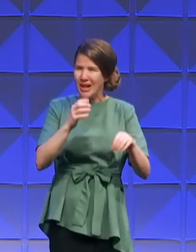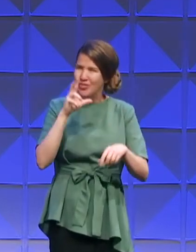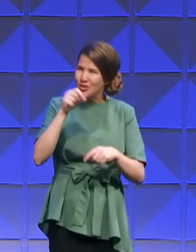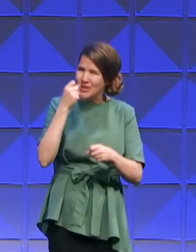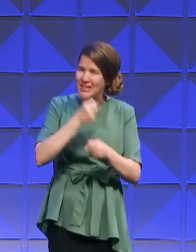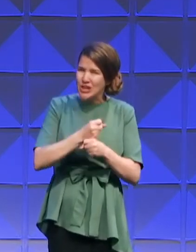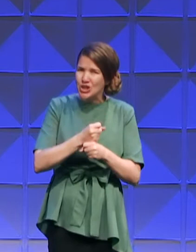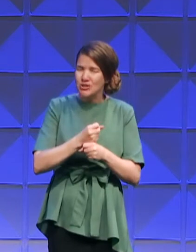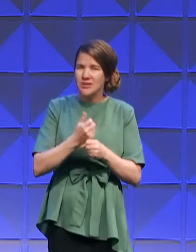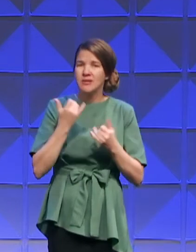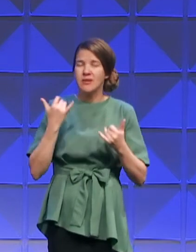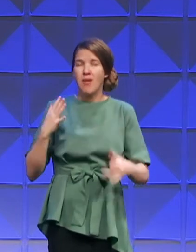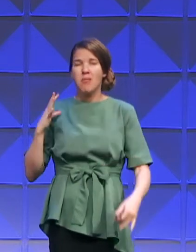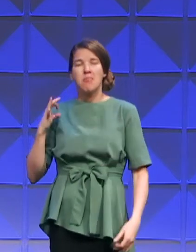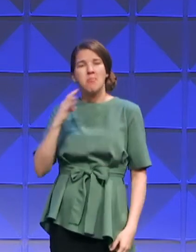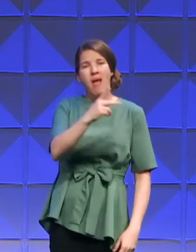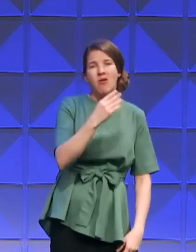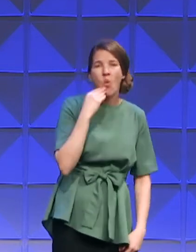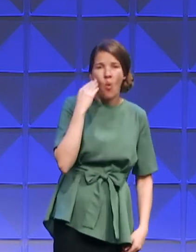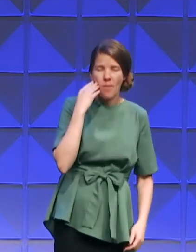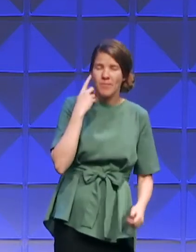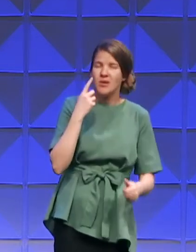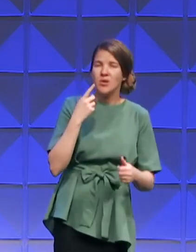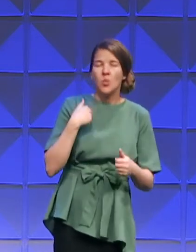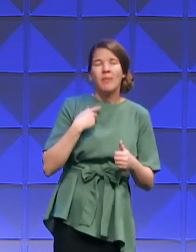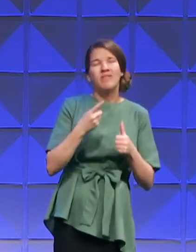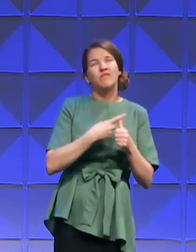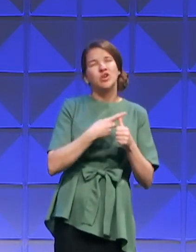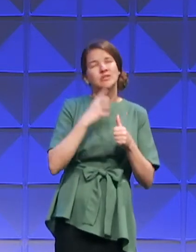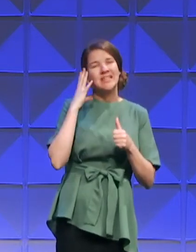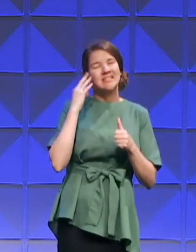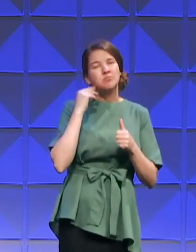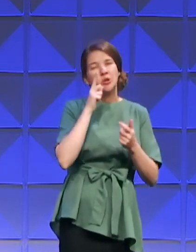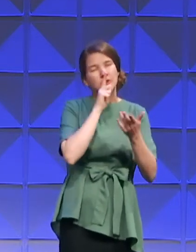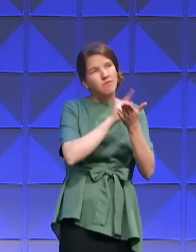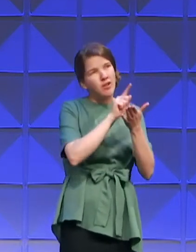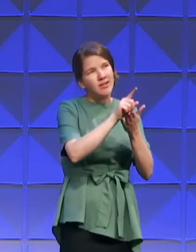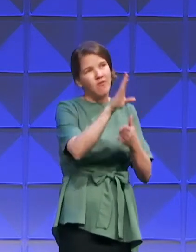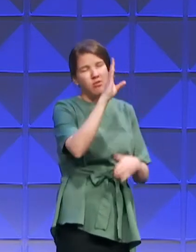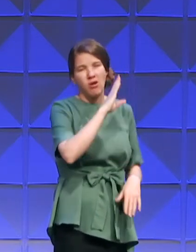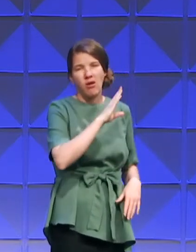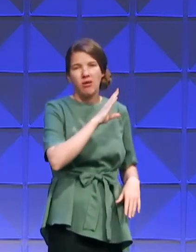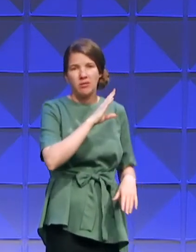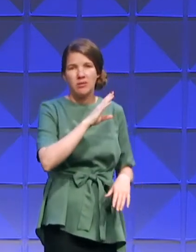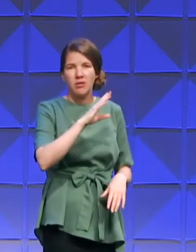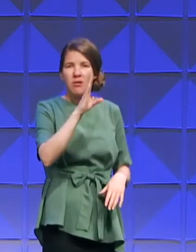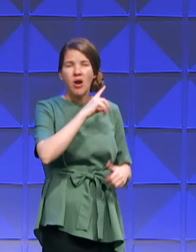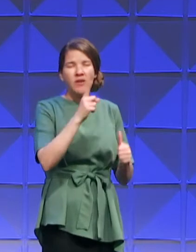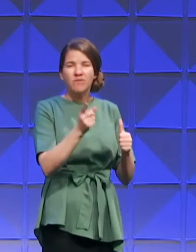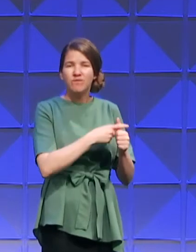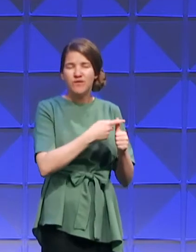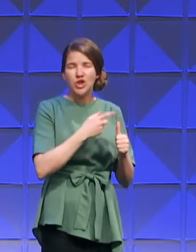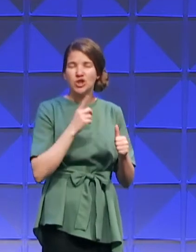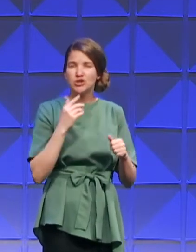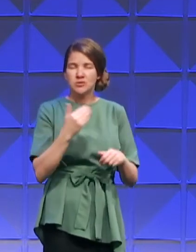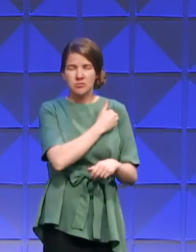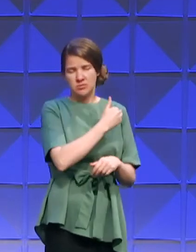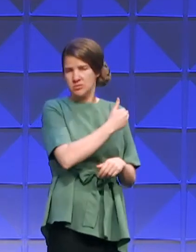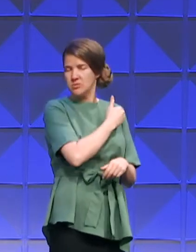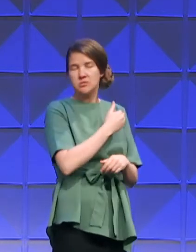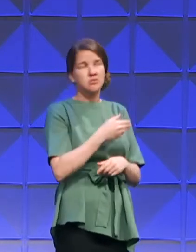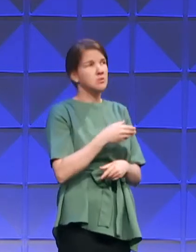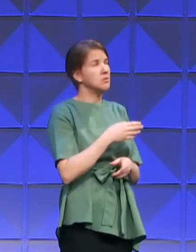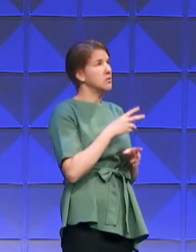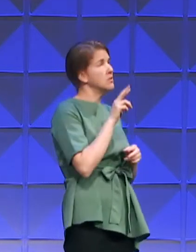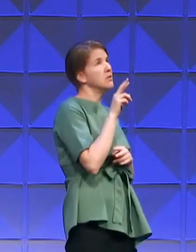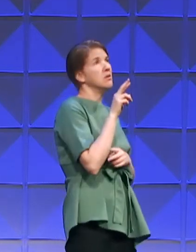where I first fell in love with God. I'm returning back to where God first spoke to me. I'm returning back to where God